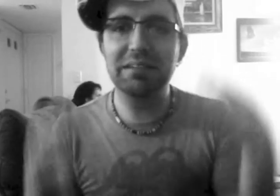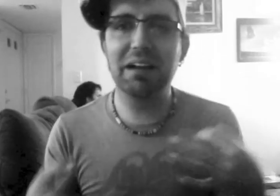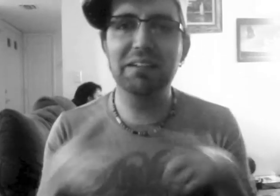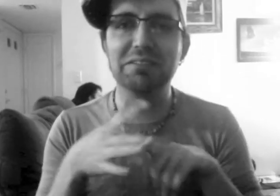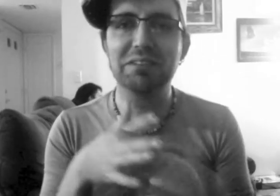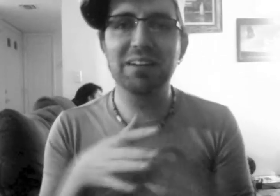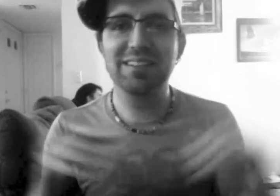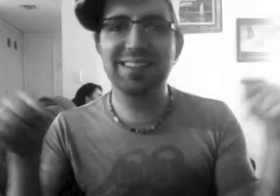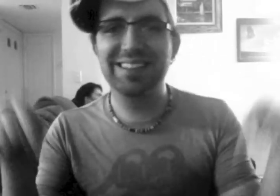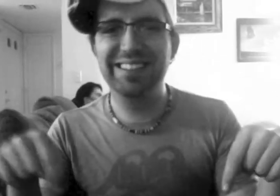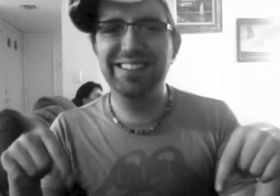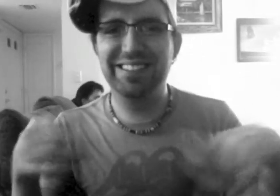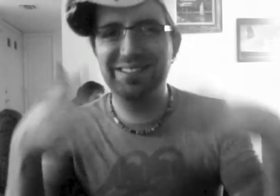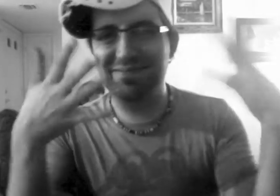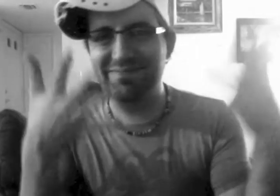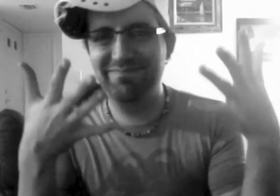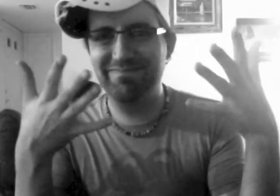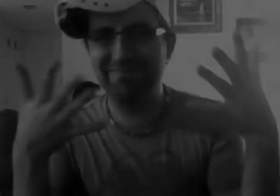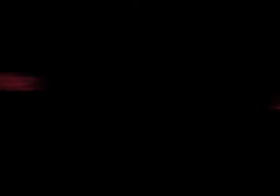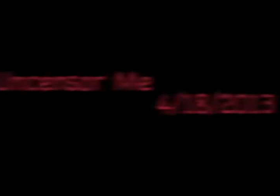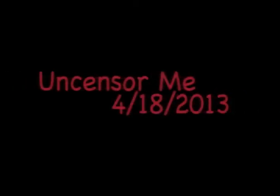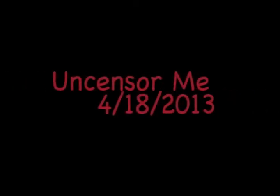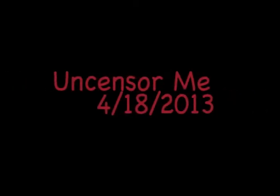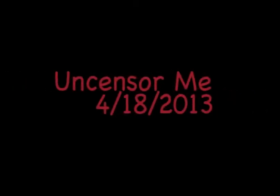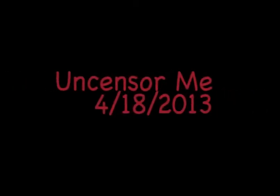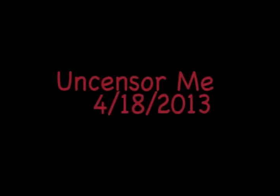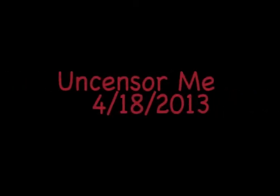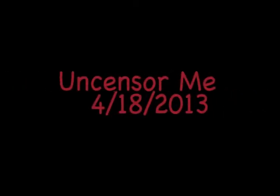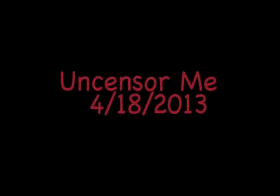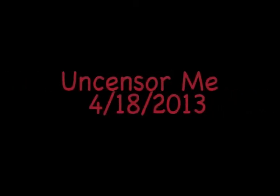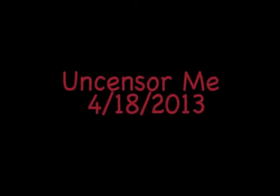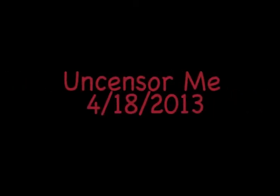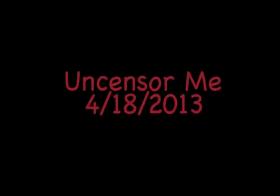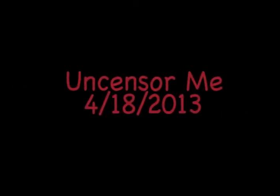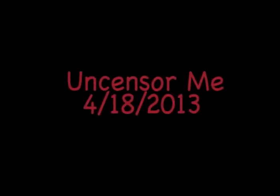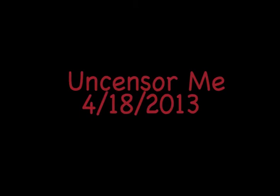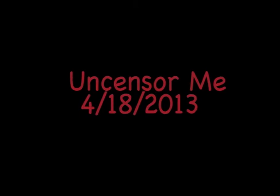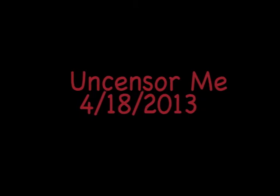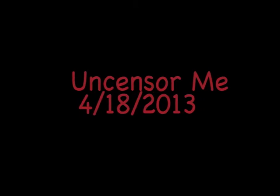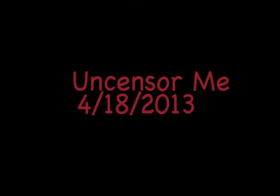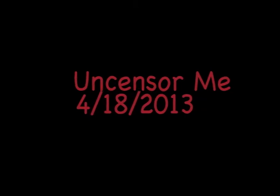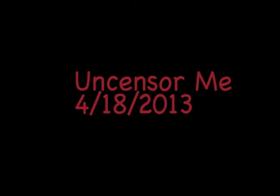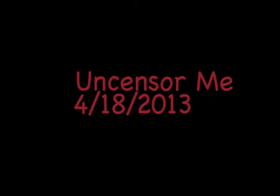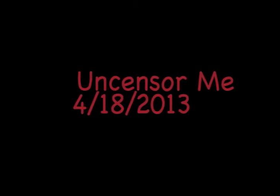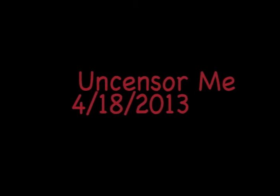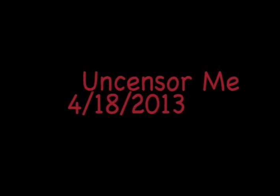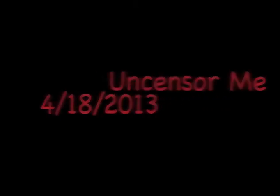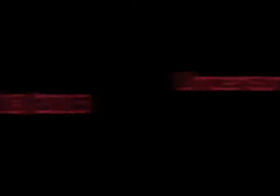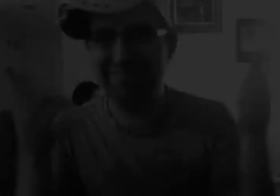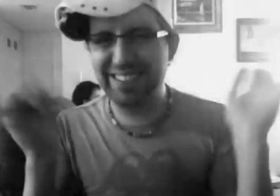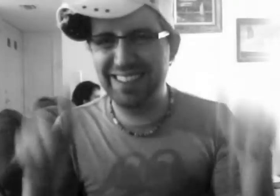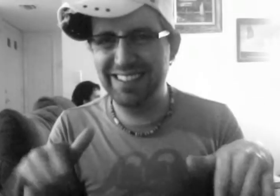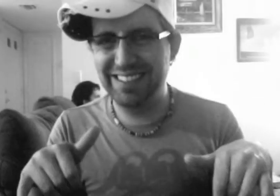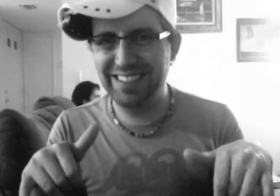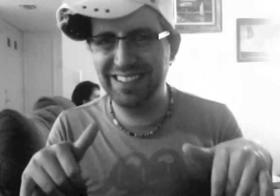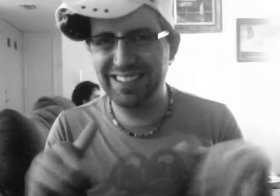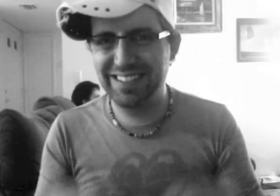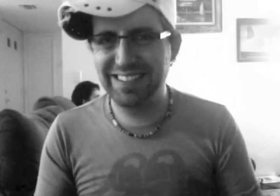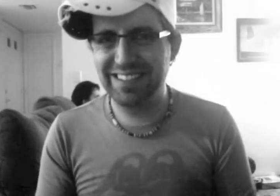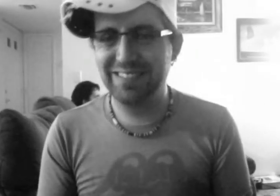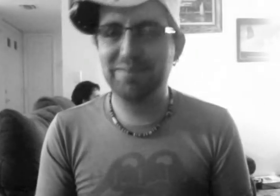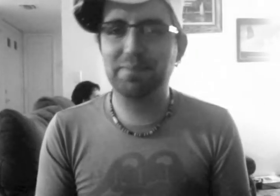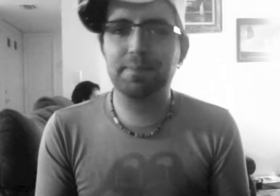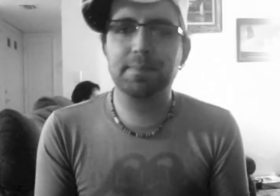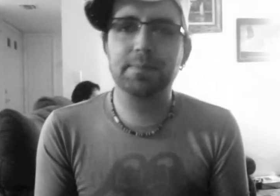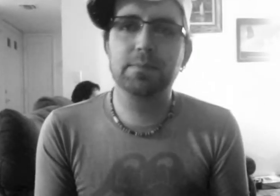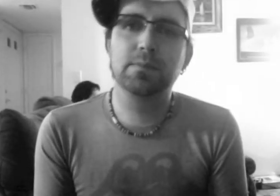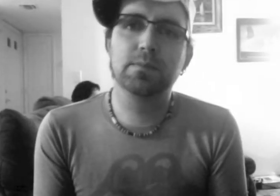love